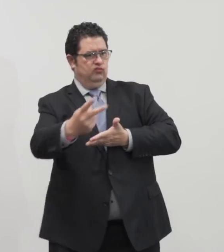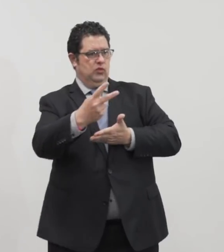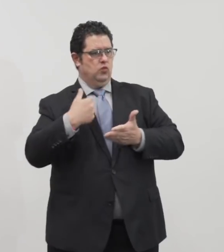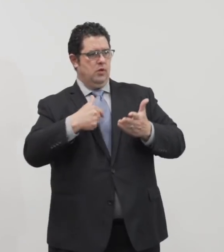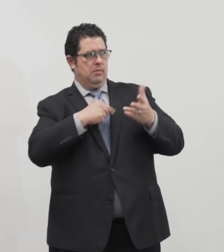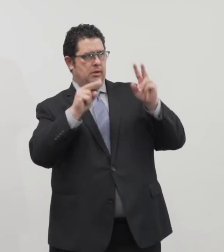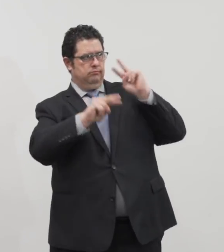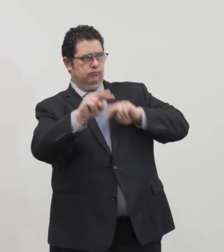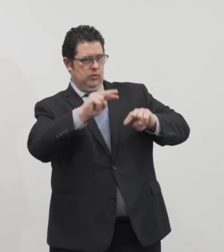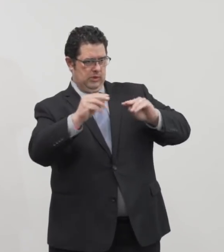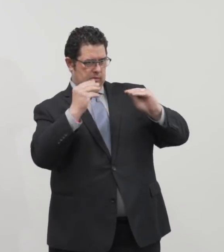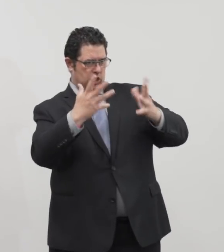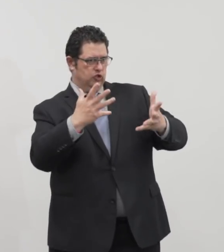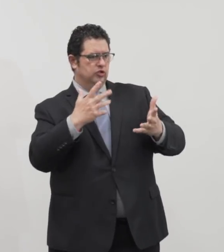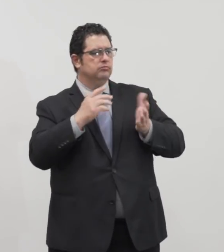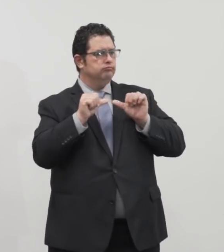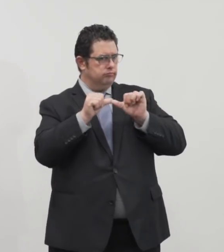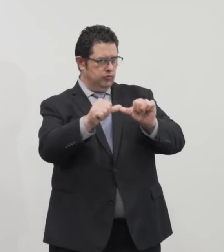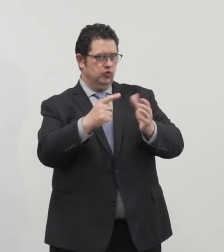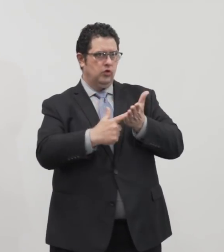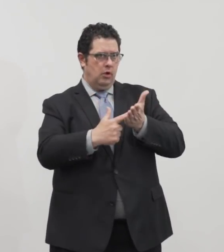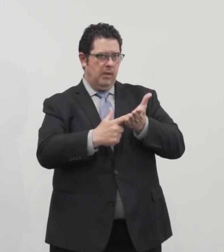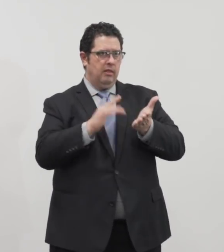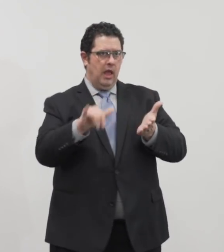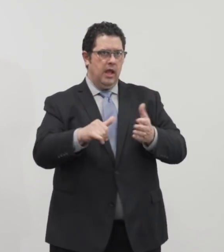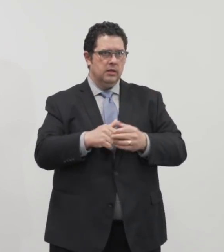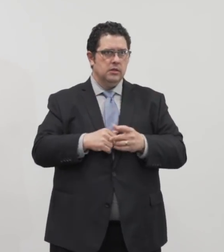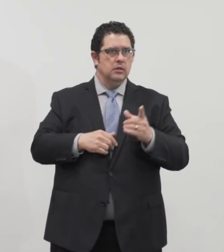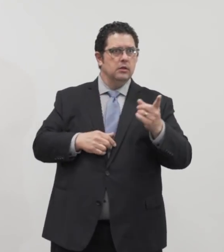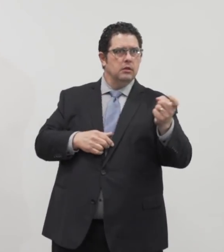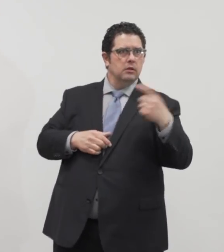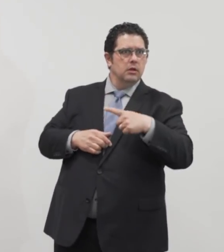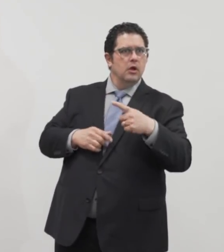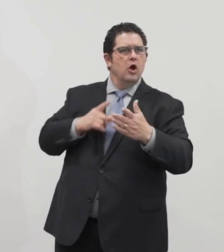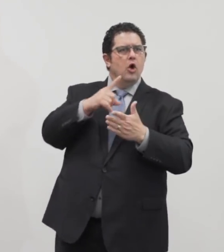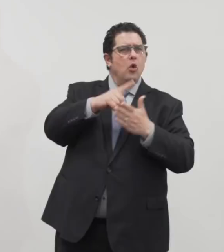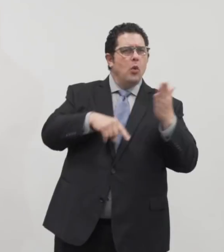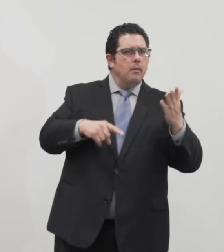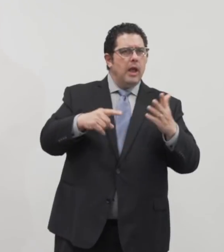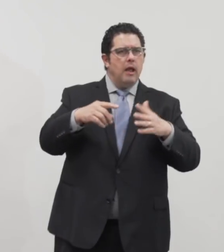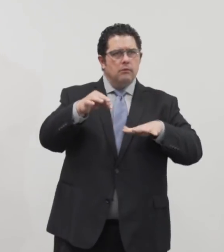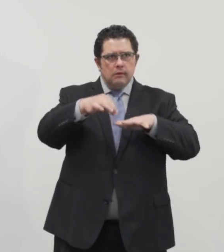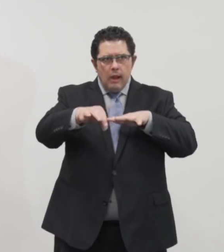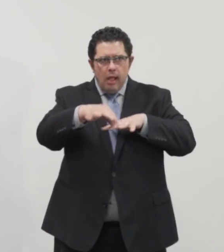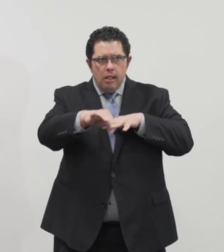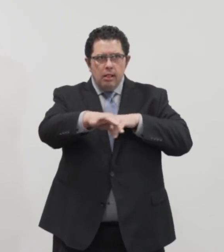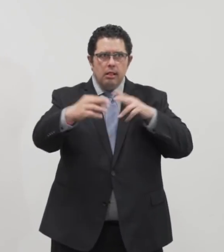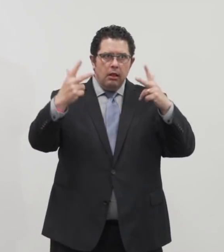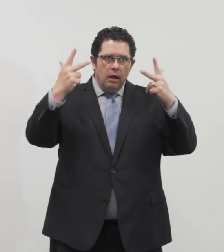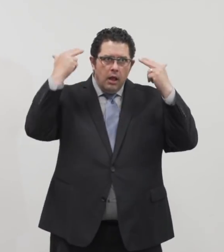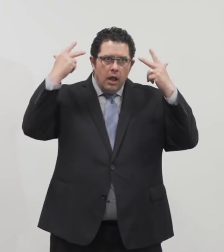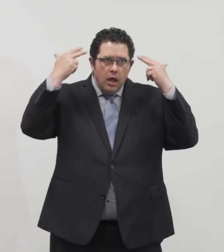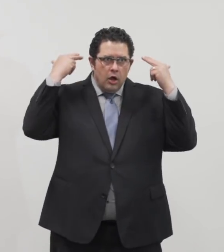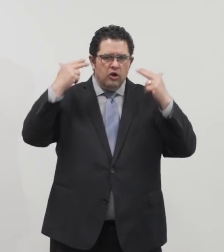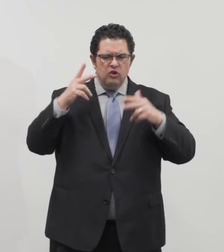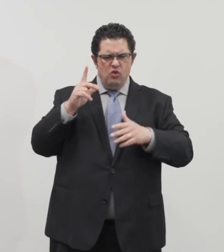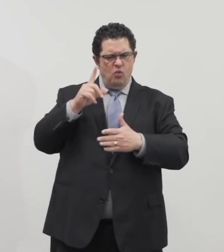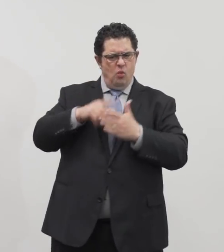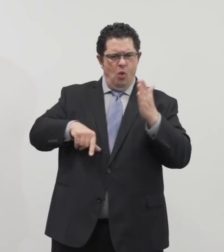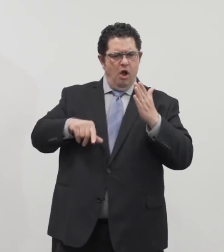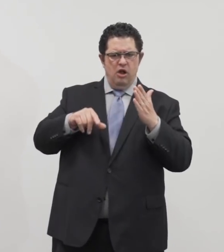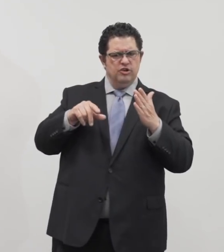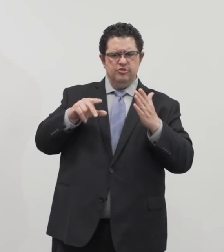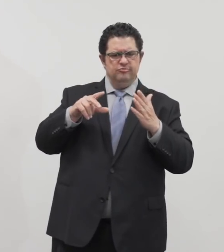to talk about that. What about hair salons, nail salons? What category does that